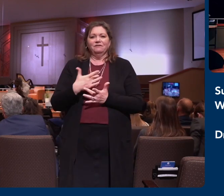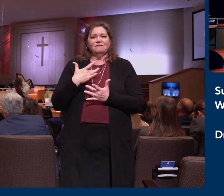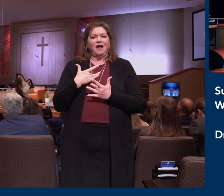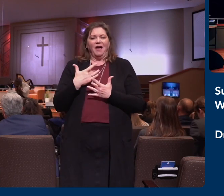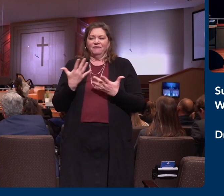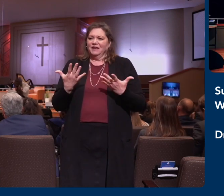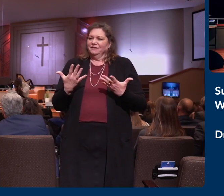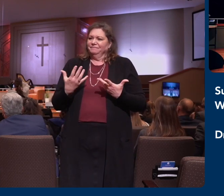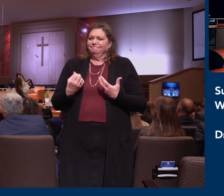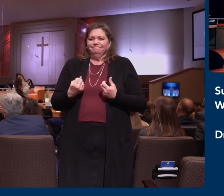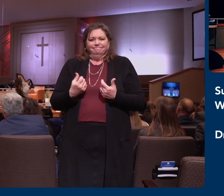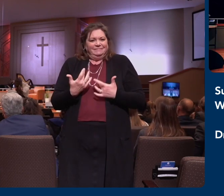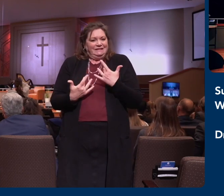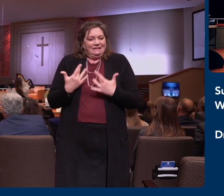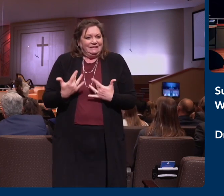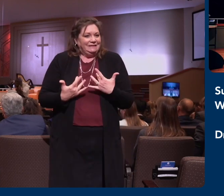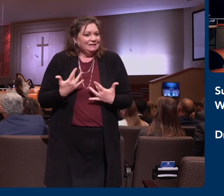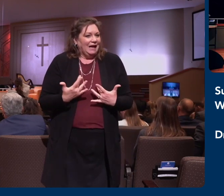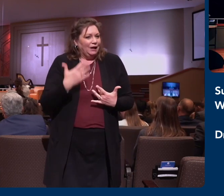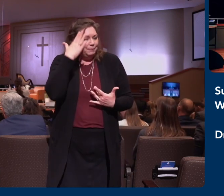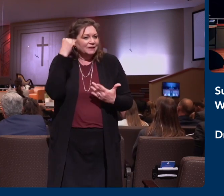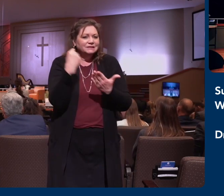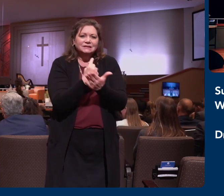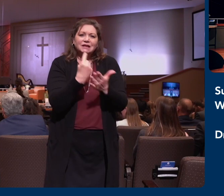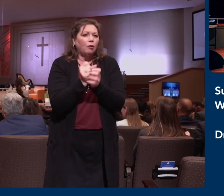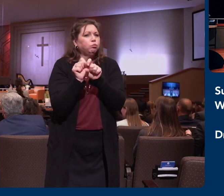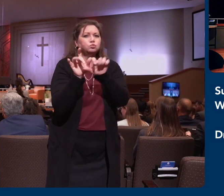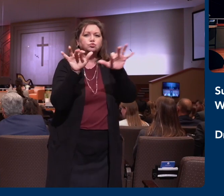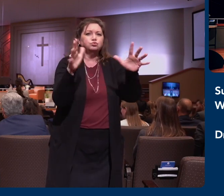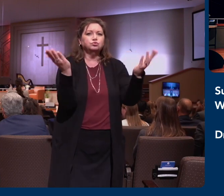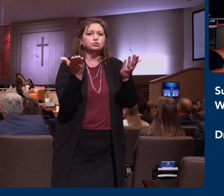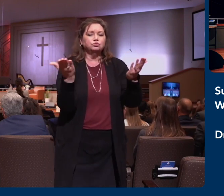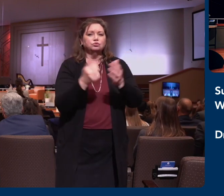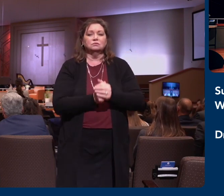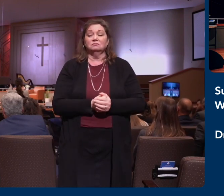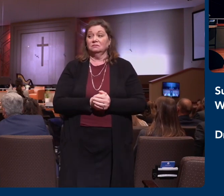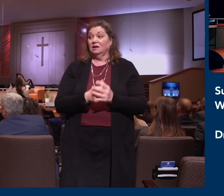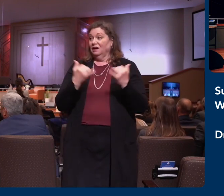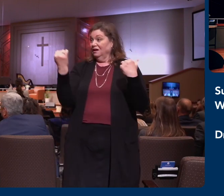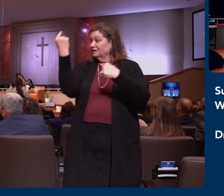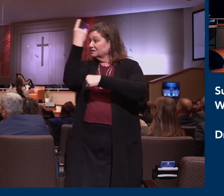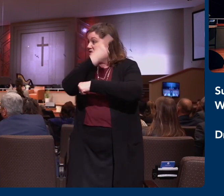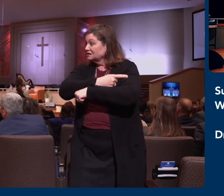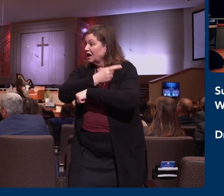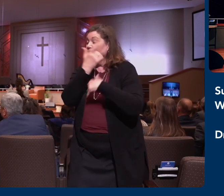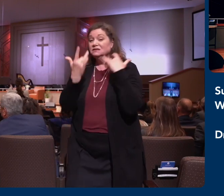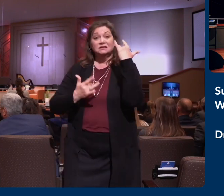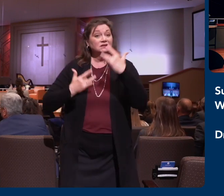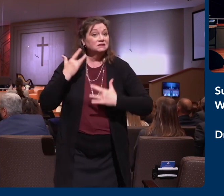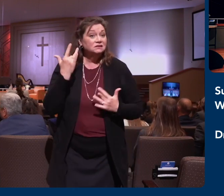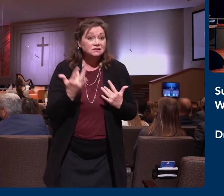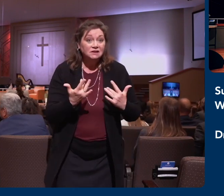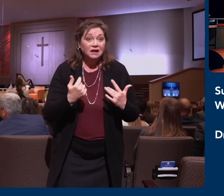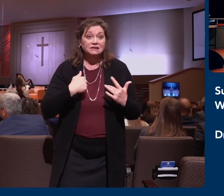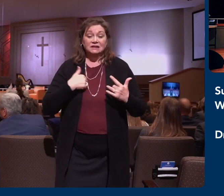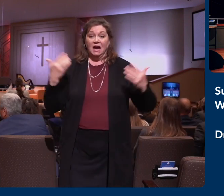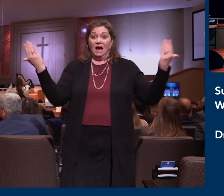gospel ministry. But I'm going to tell you what, today was over the top for me. To be here for the first responder service this morning was